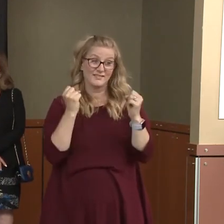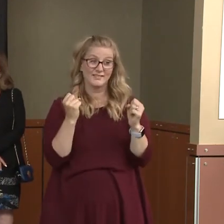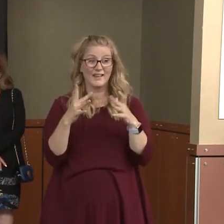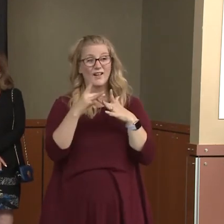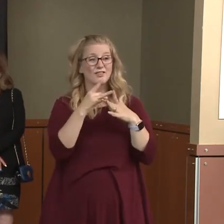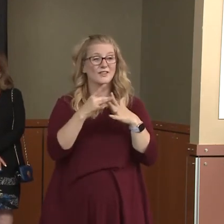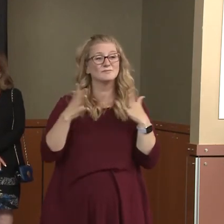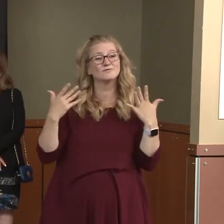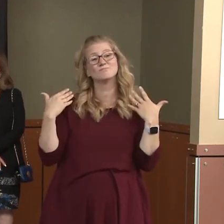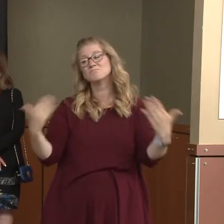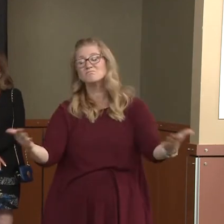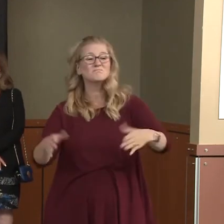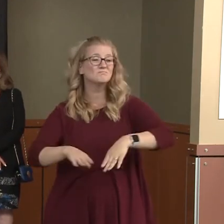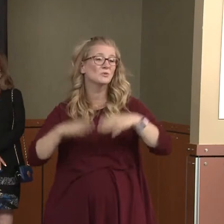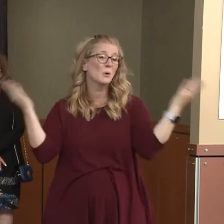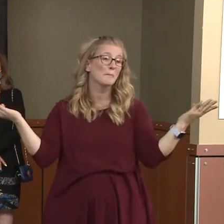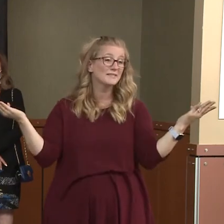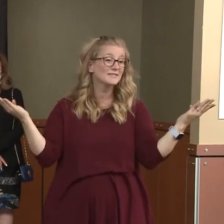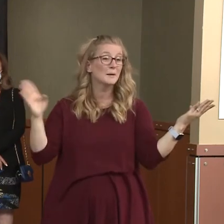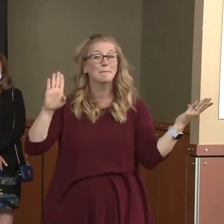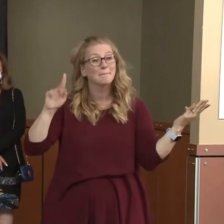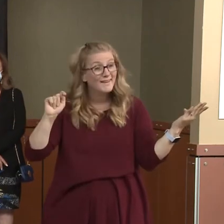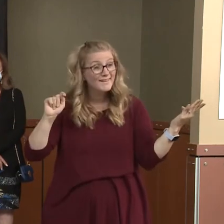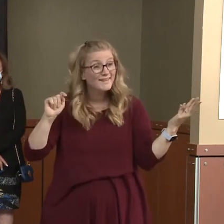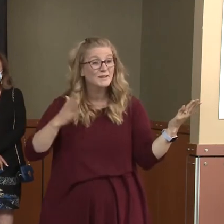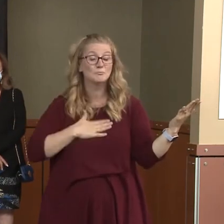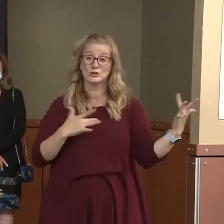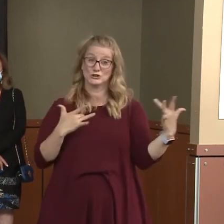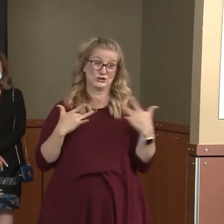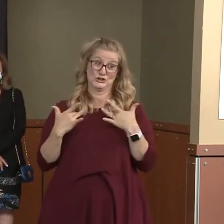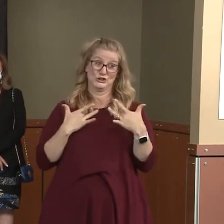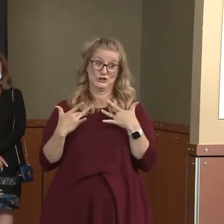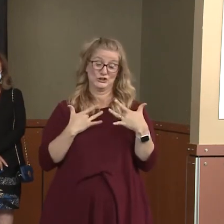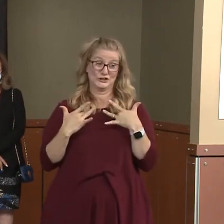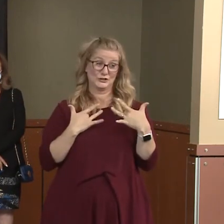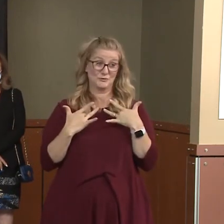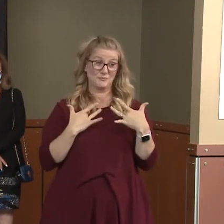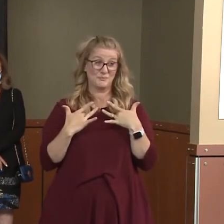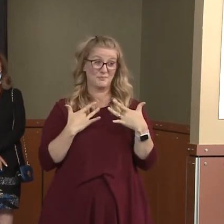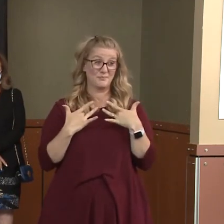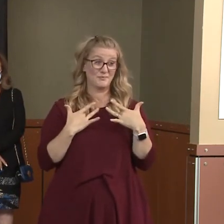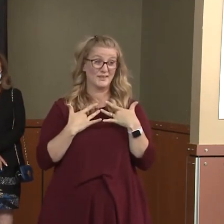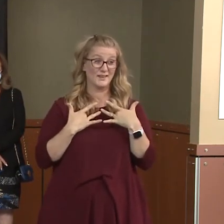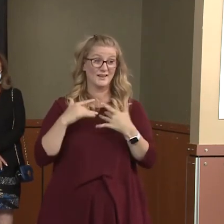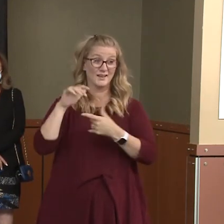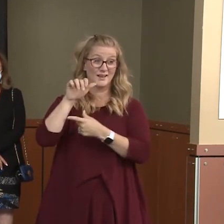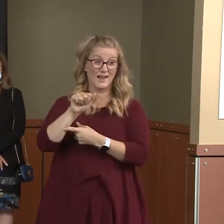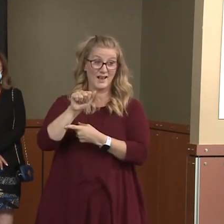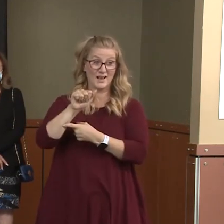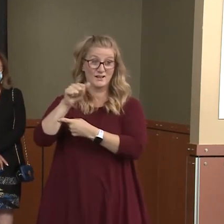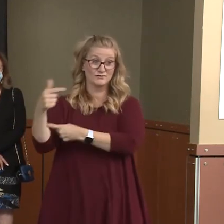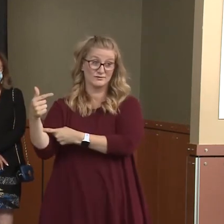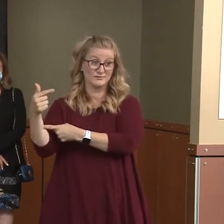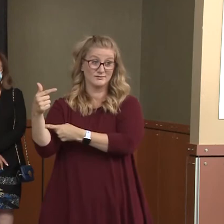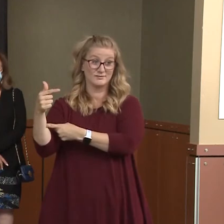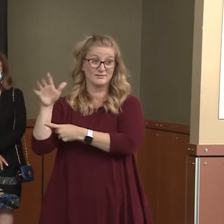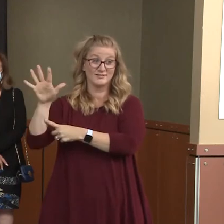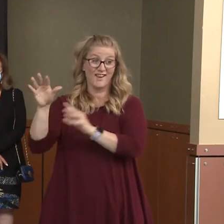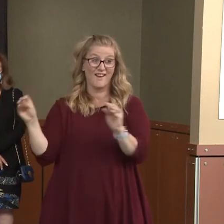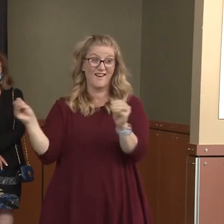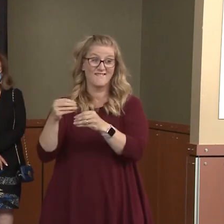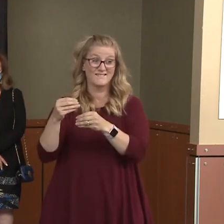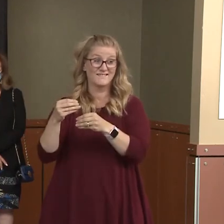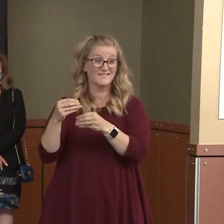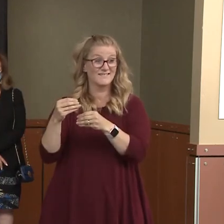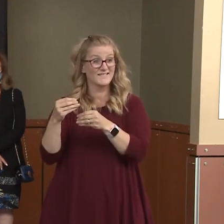My concern is that through the army of attorney generals and attorneys that the governor has, that he would make a